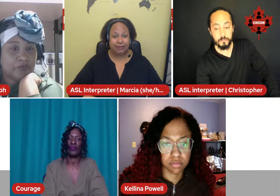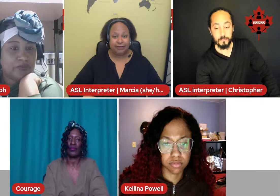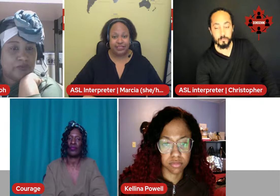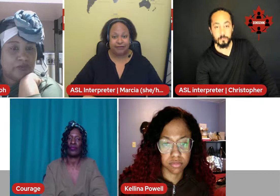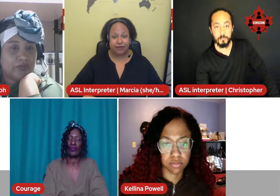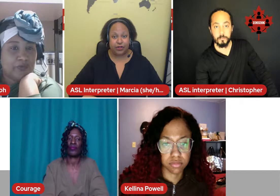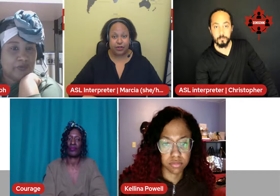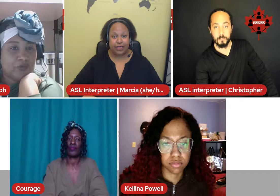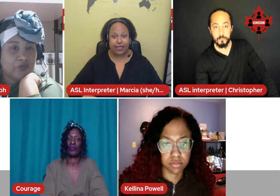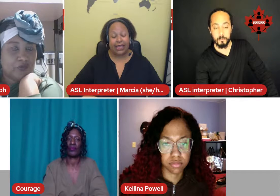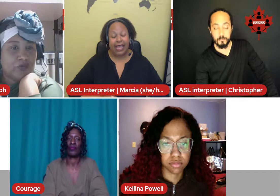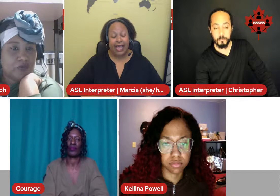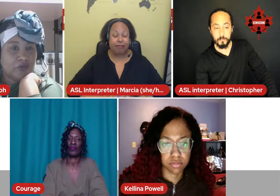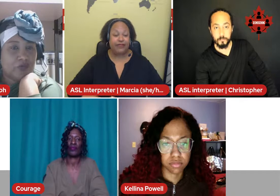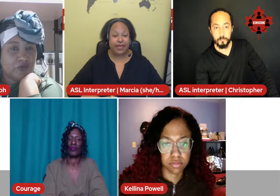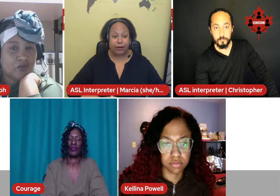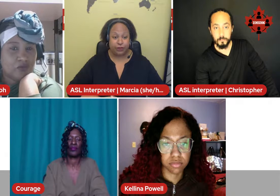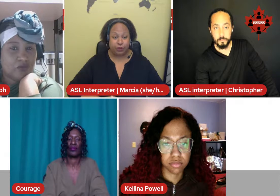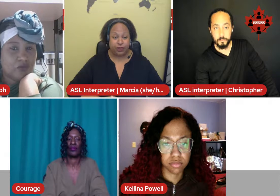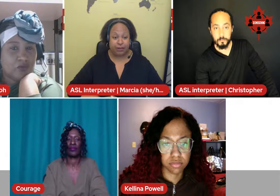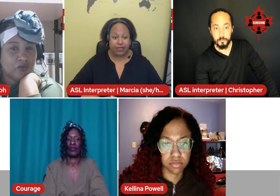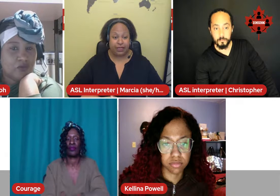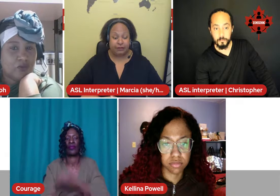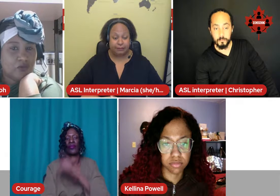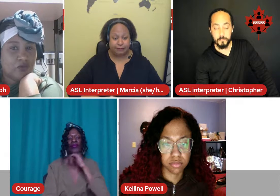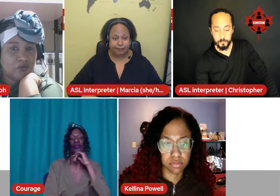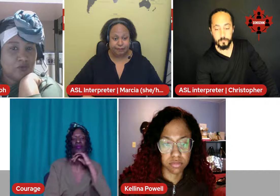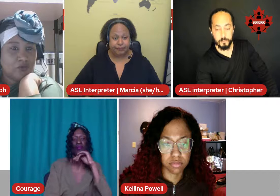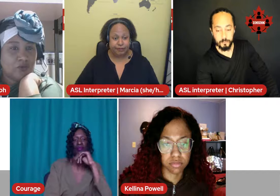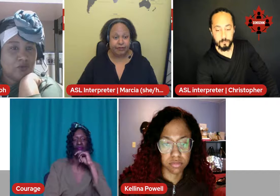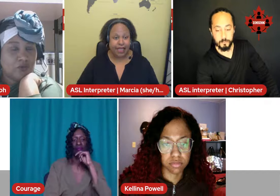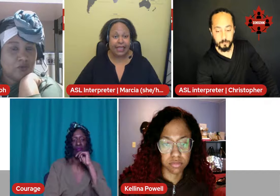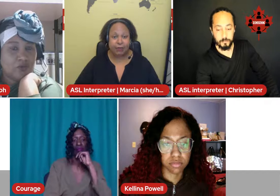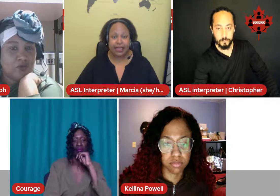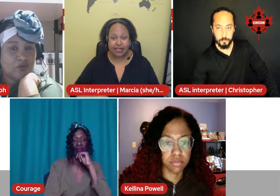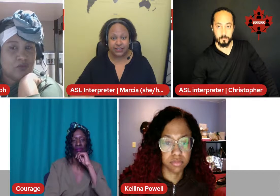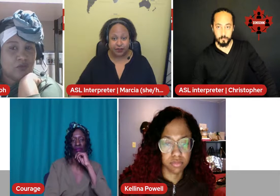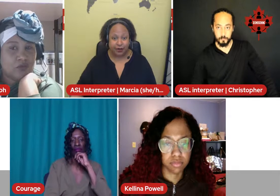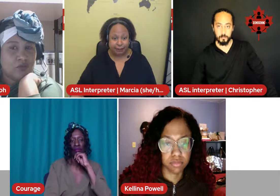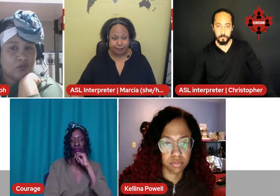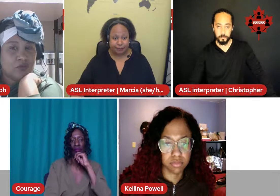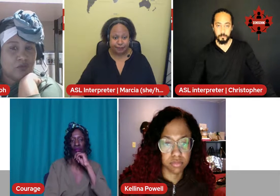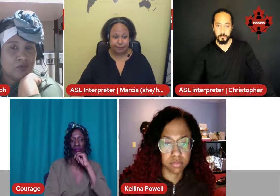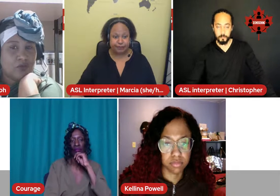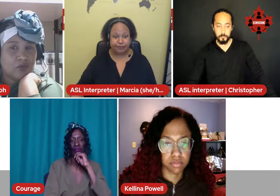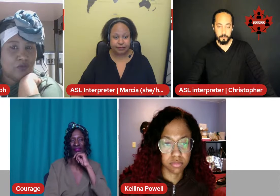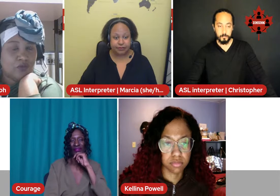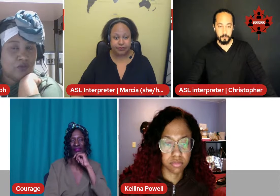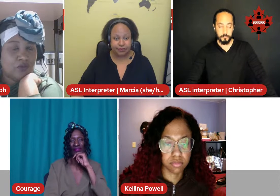some of the stuff that they're doing and put that out on social media and get recognized for it. Mm hmm.